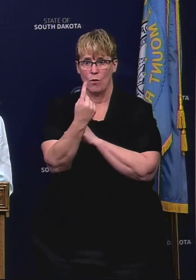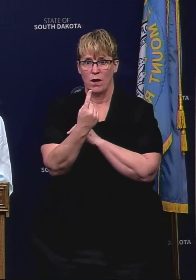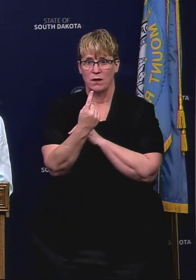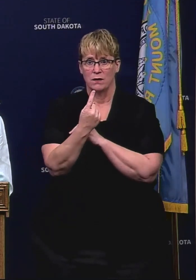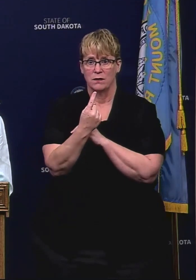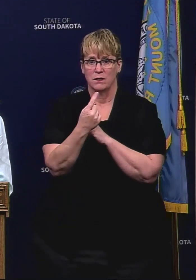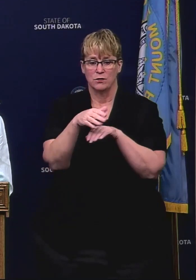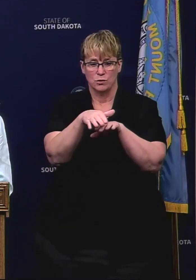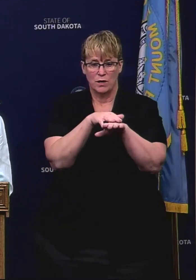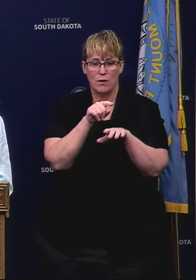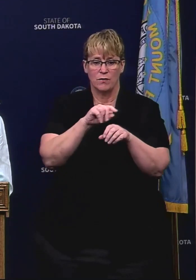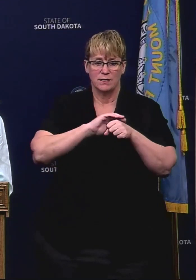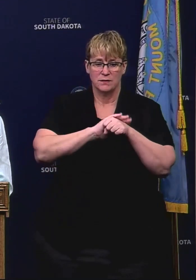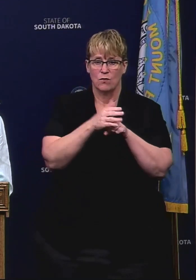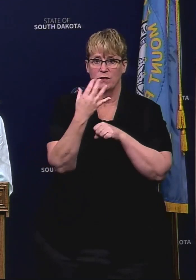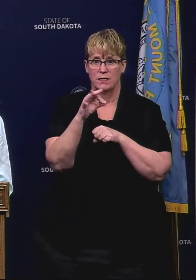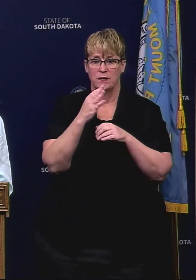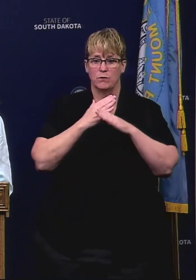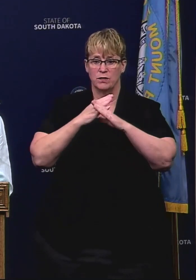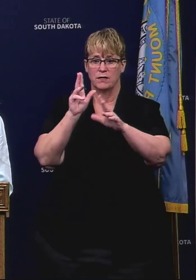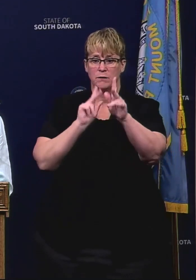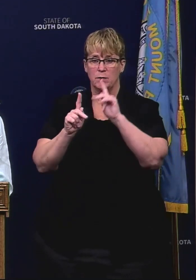virus and protect as many people as we can